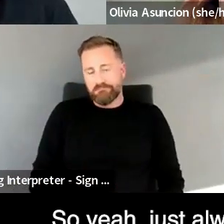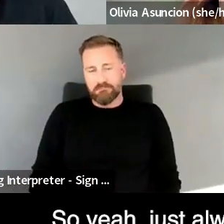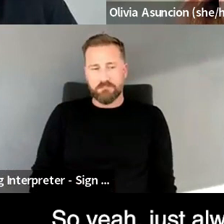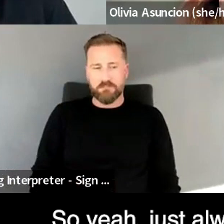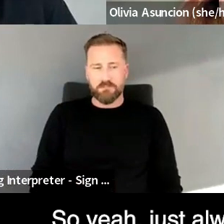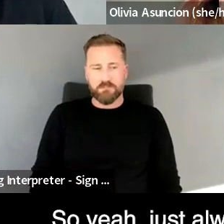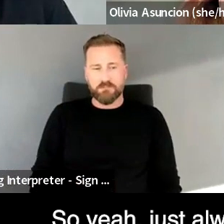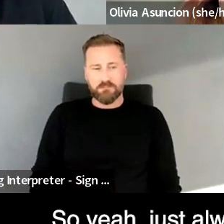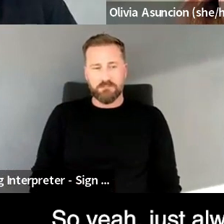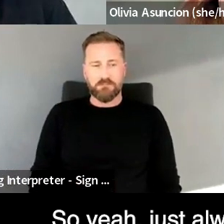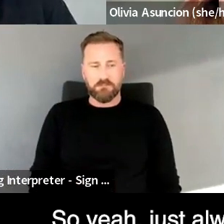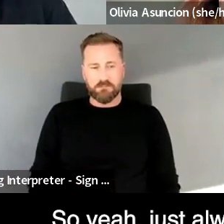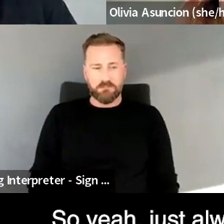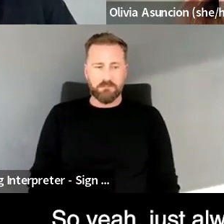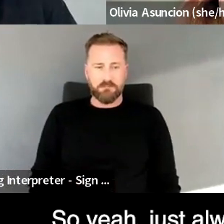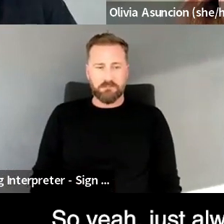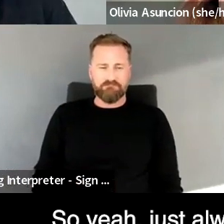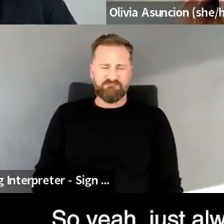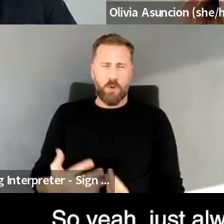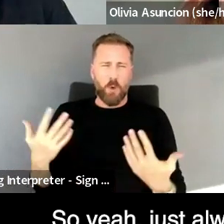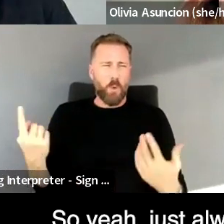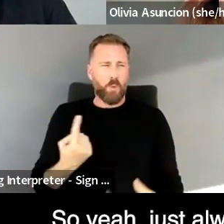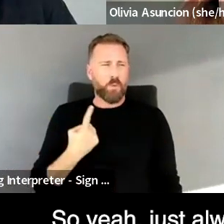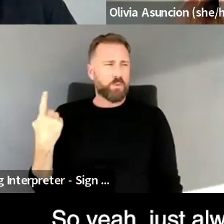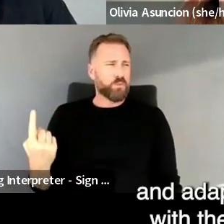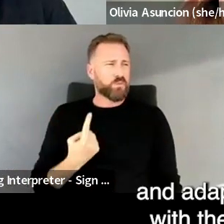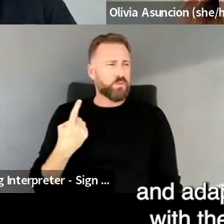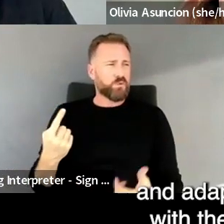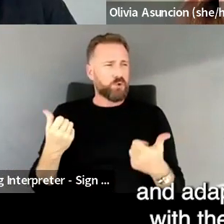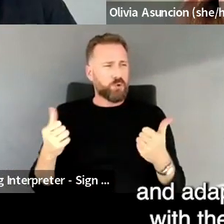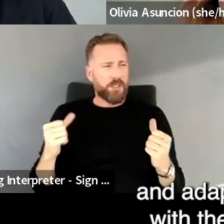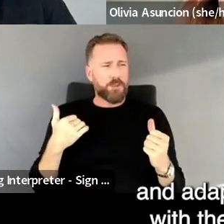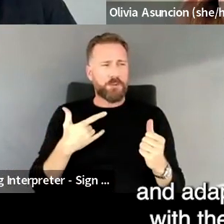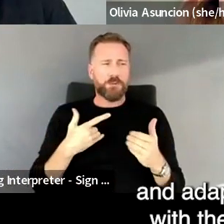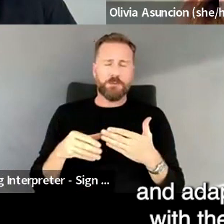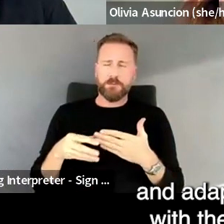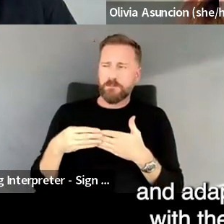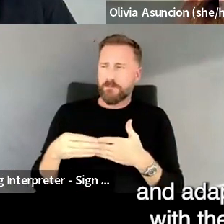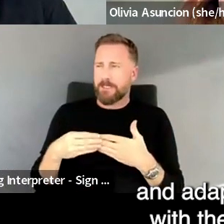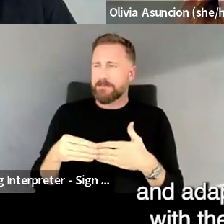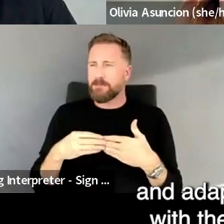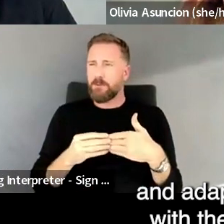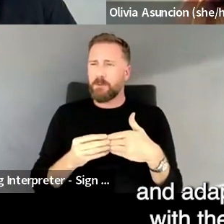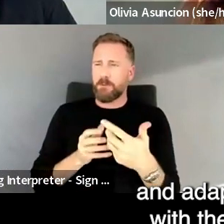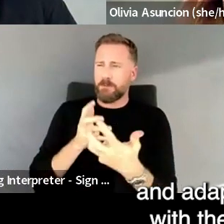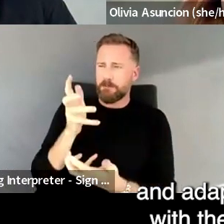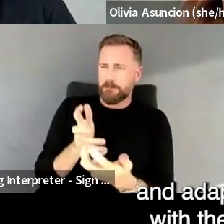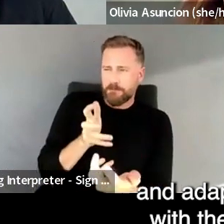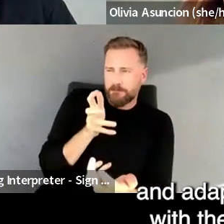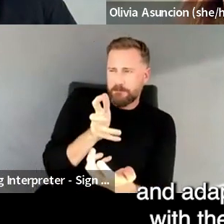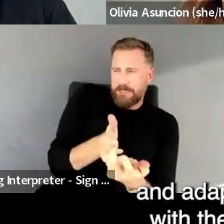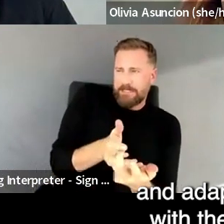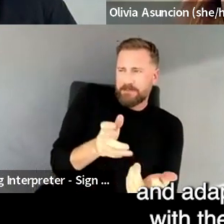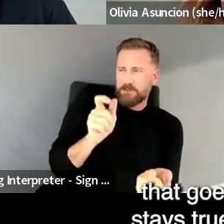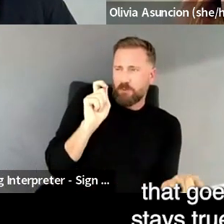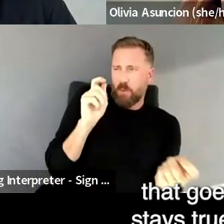so yeah, just always trying to be flexible and adaptive to change, uh, with